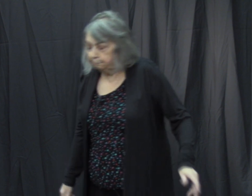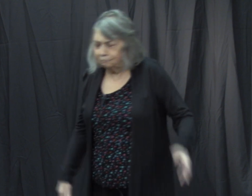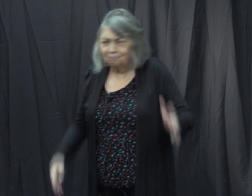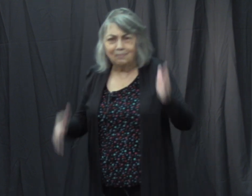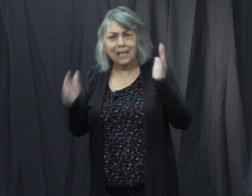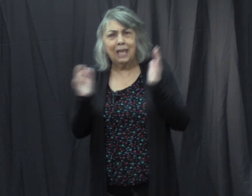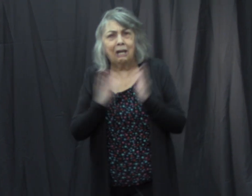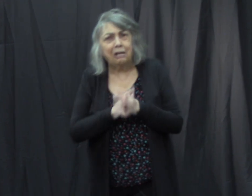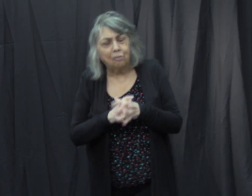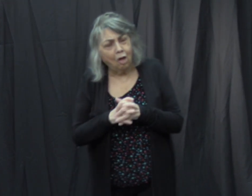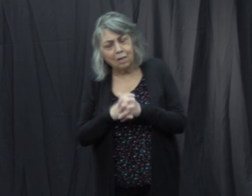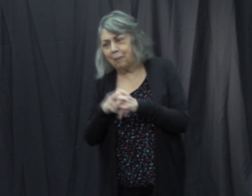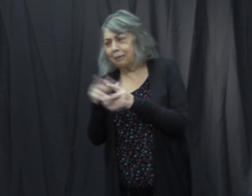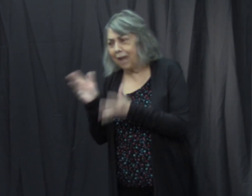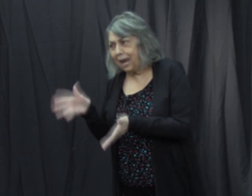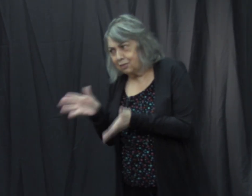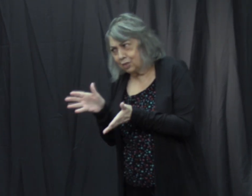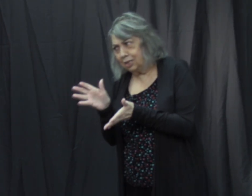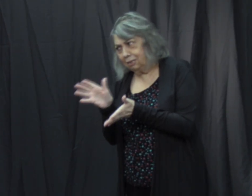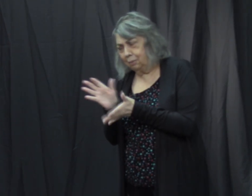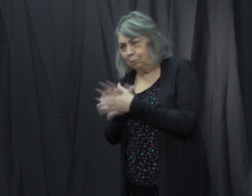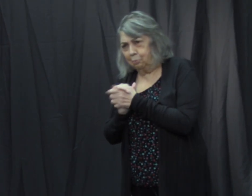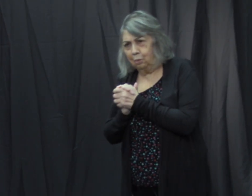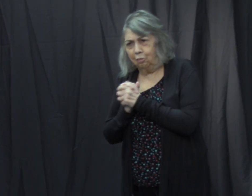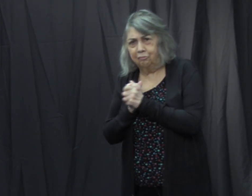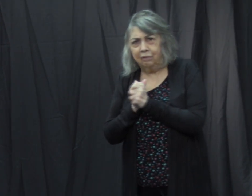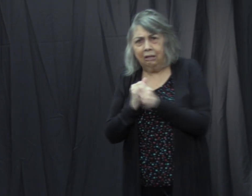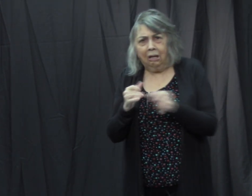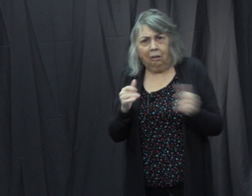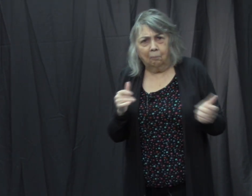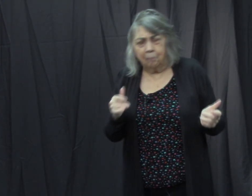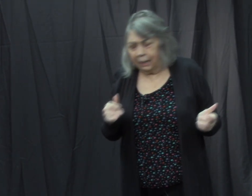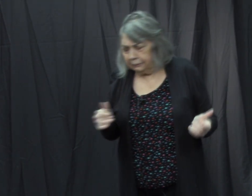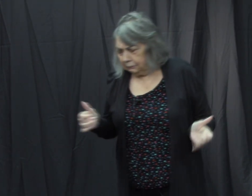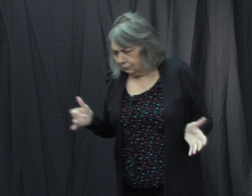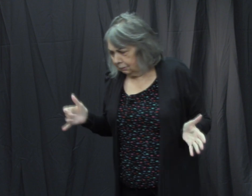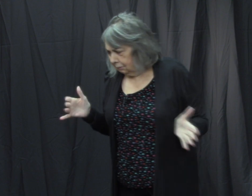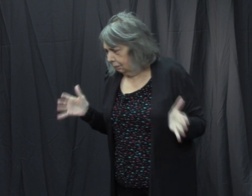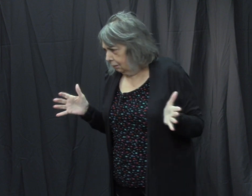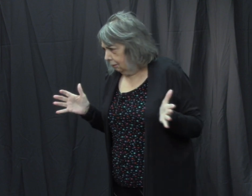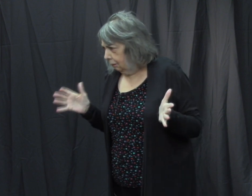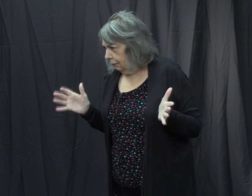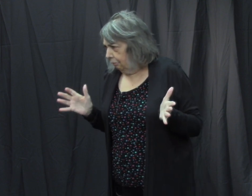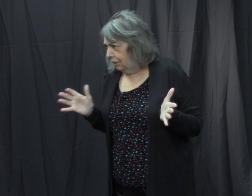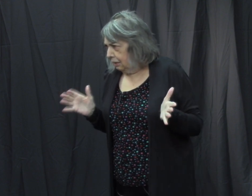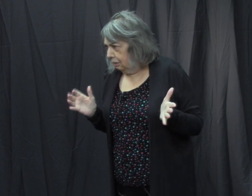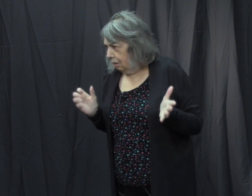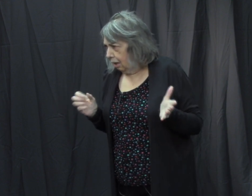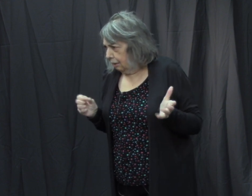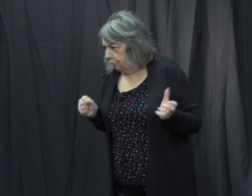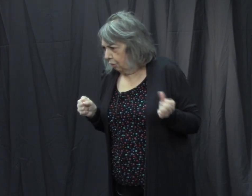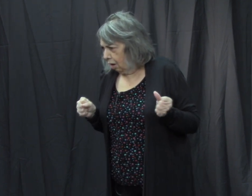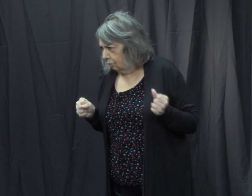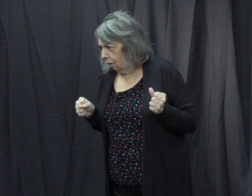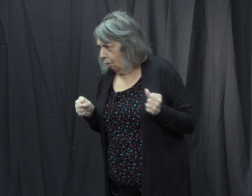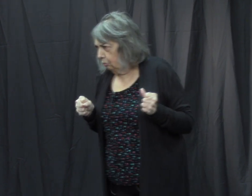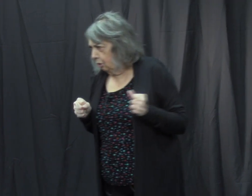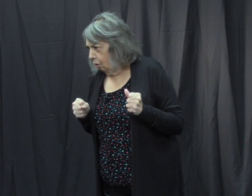And I thought about asking him to move. But then I thought, oh, no.